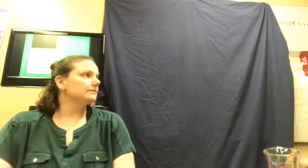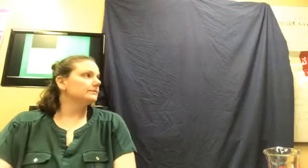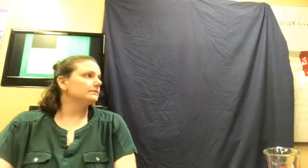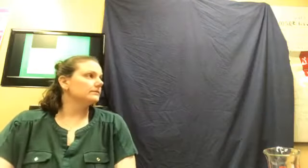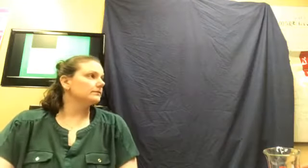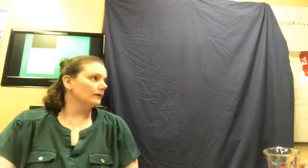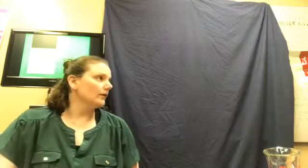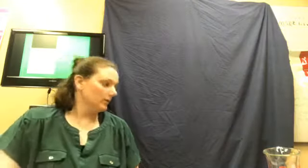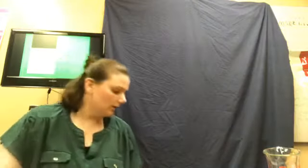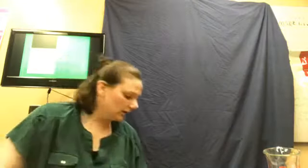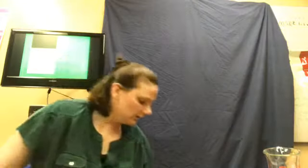Maybe the blue would